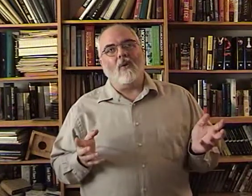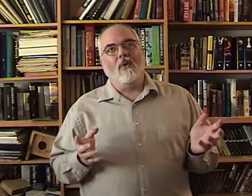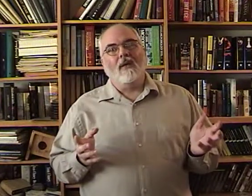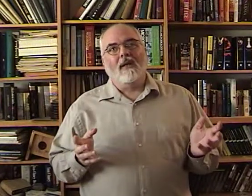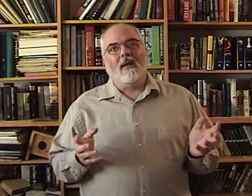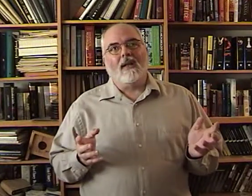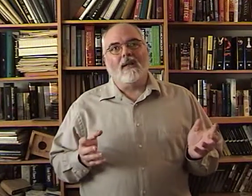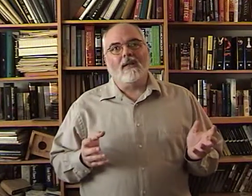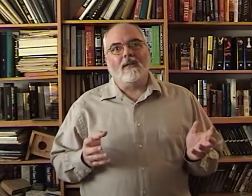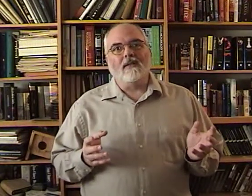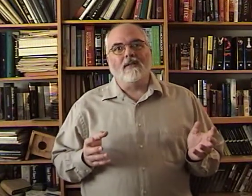Is.